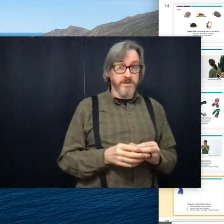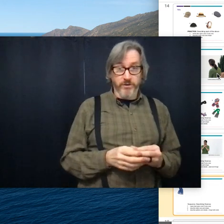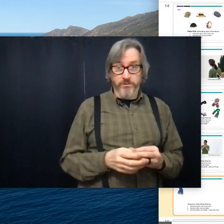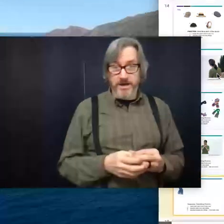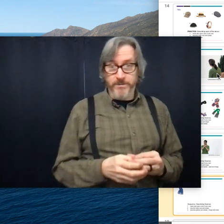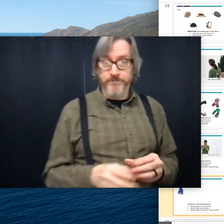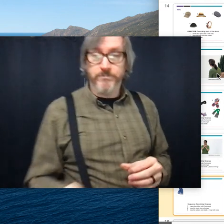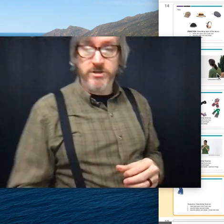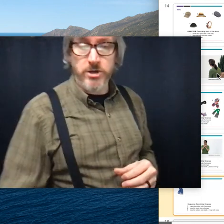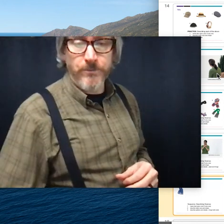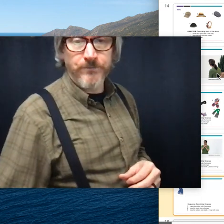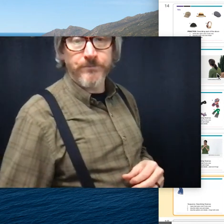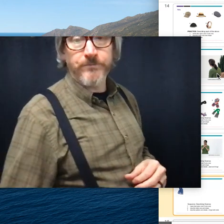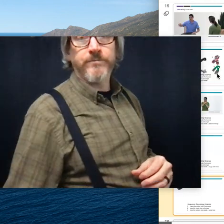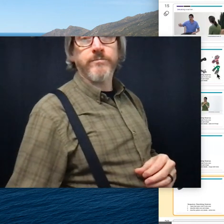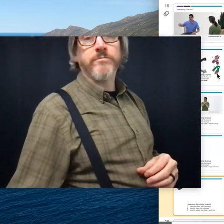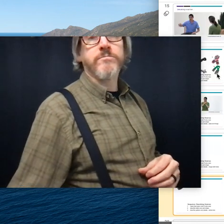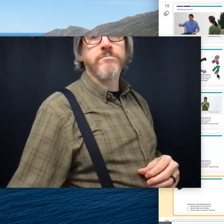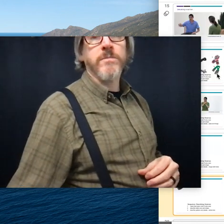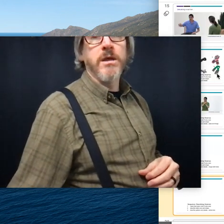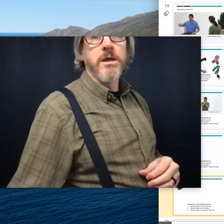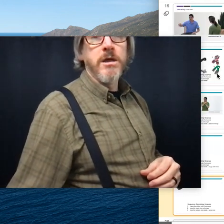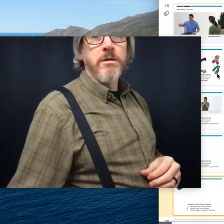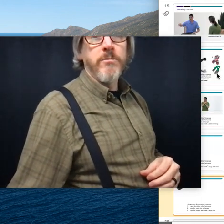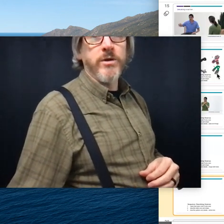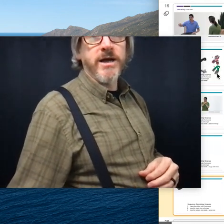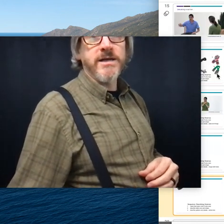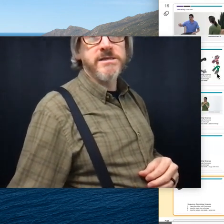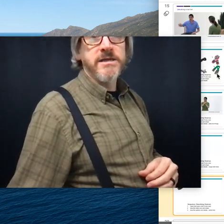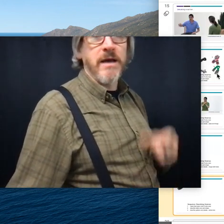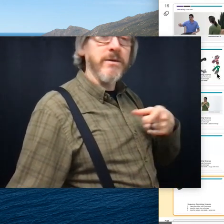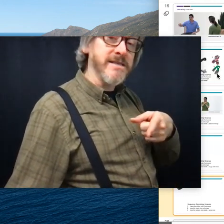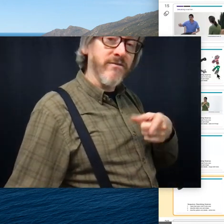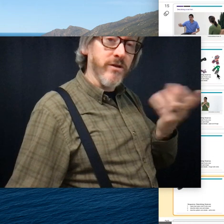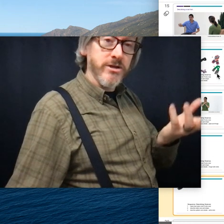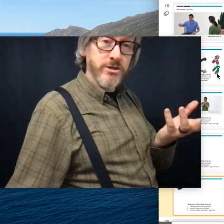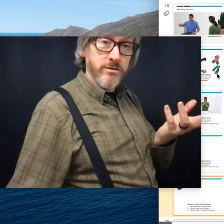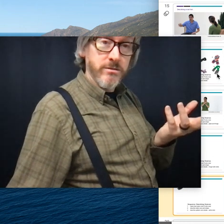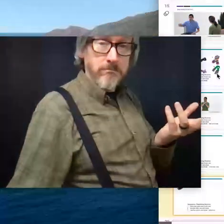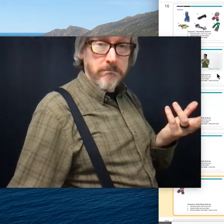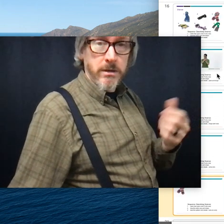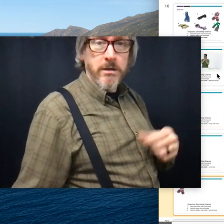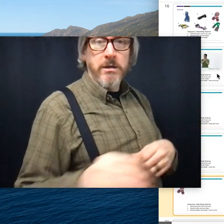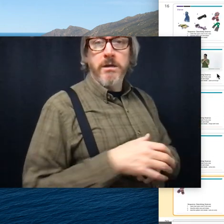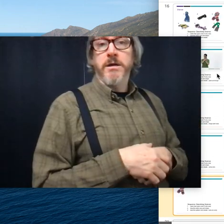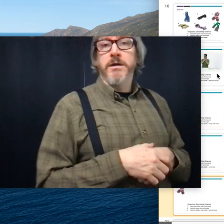videos if we create them. So polka dots, that one doesn't have fringe.